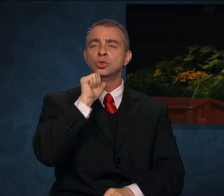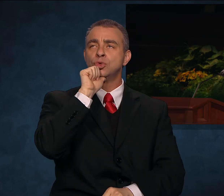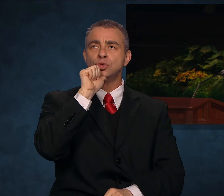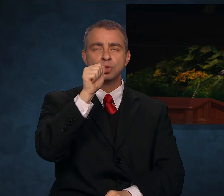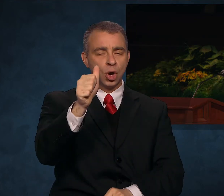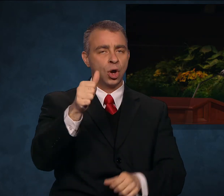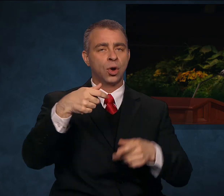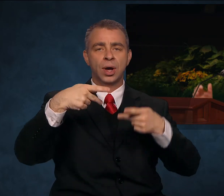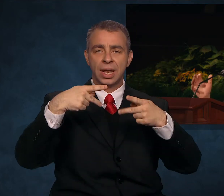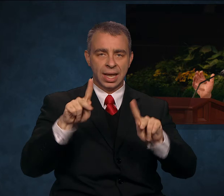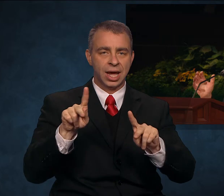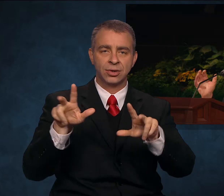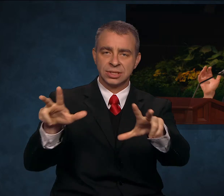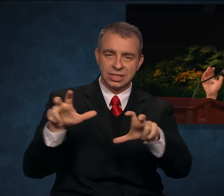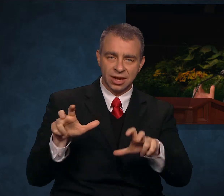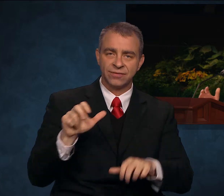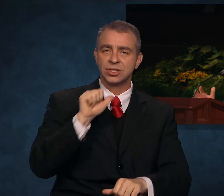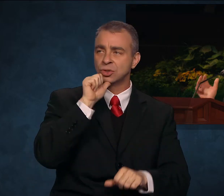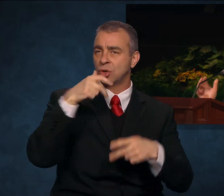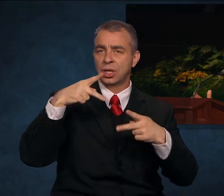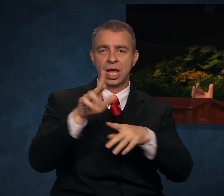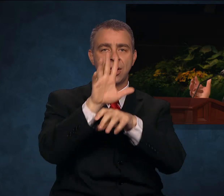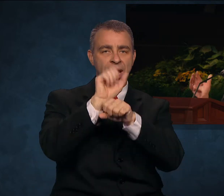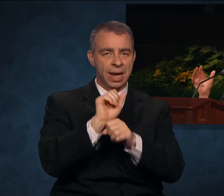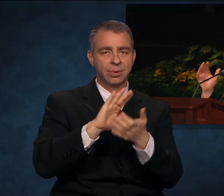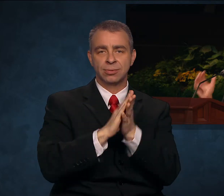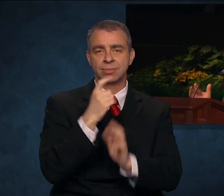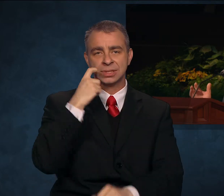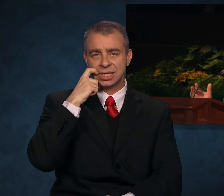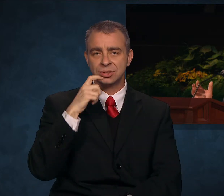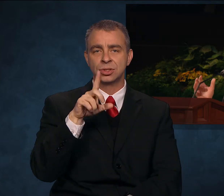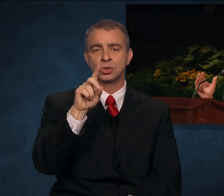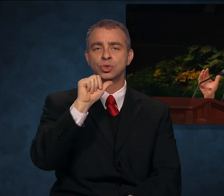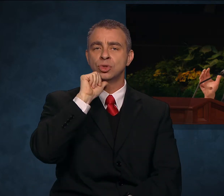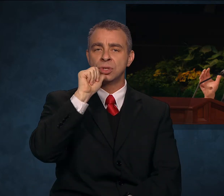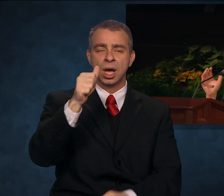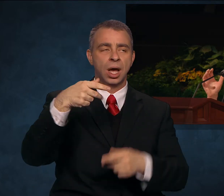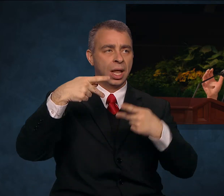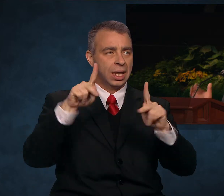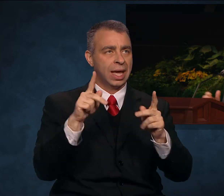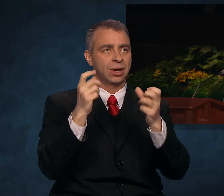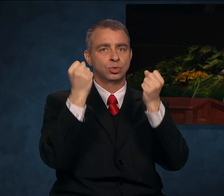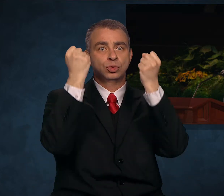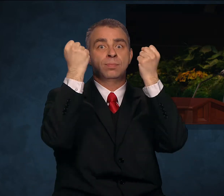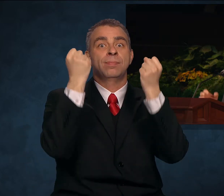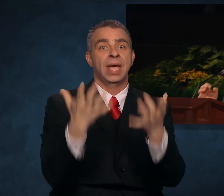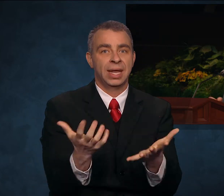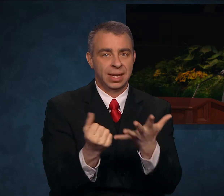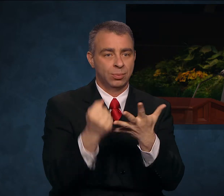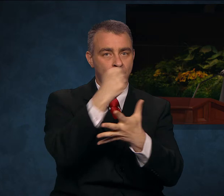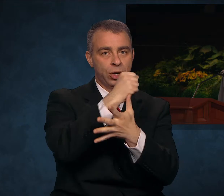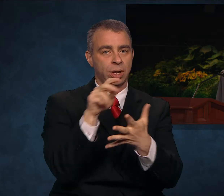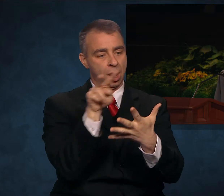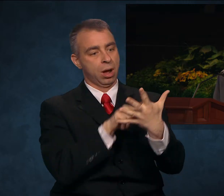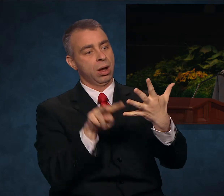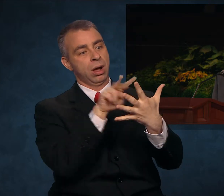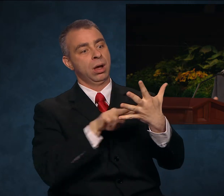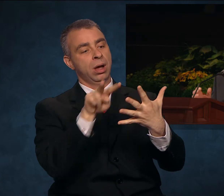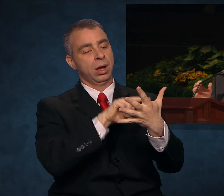addiction. Don't allow competing priorities to lull you into indifference or detachment